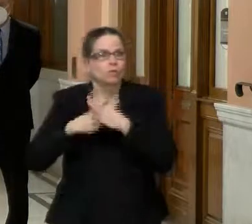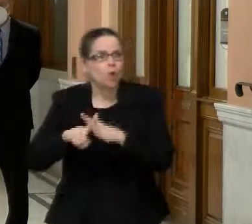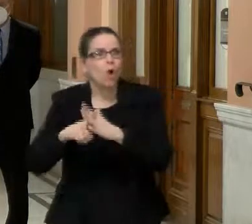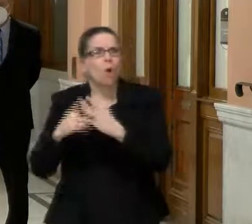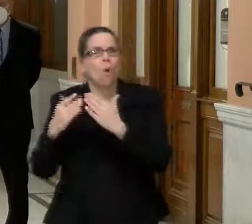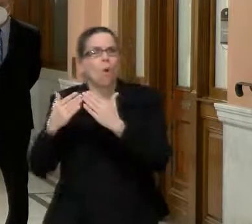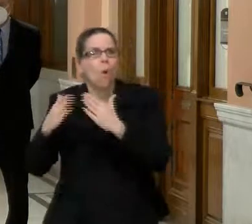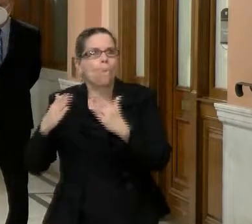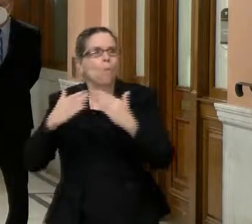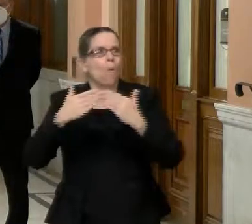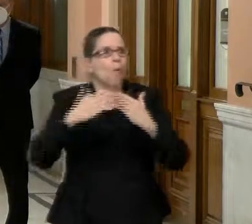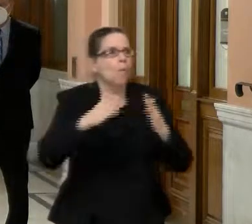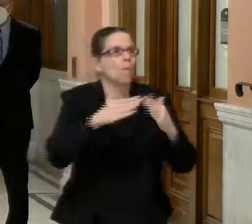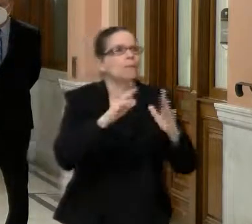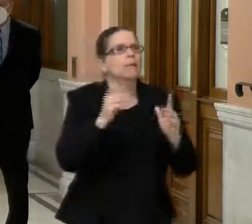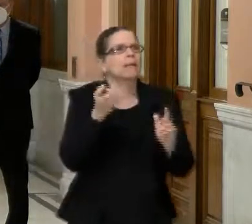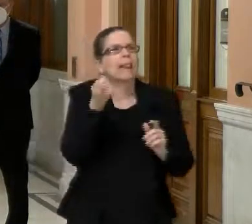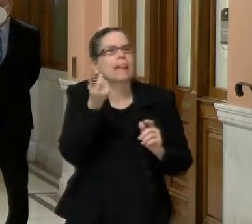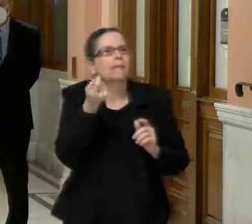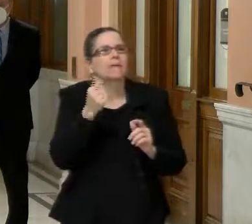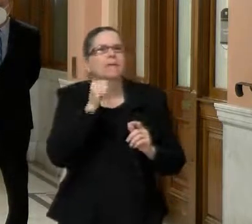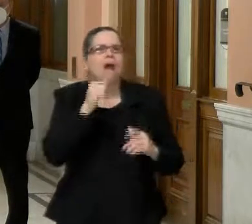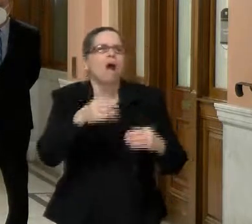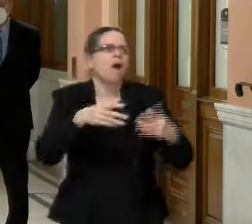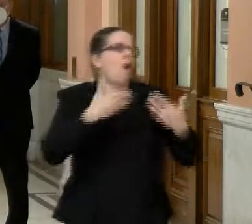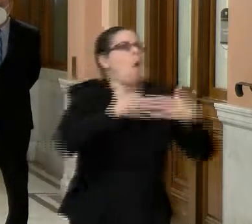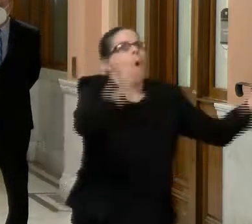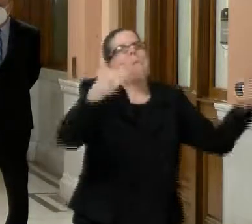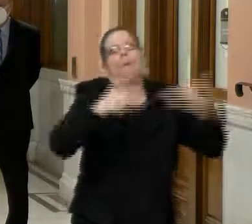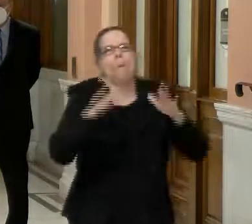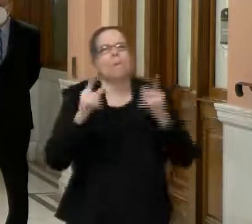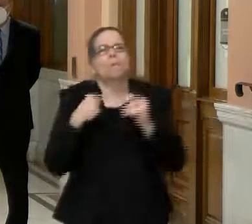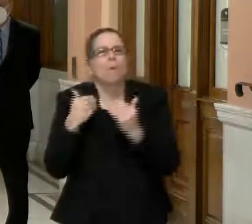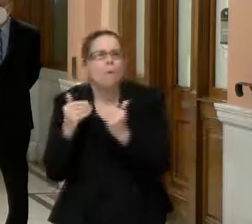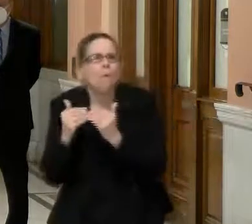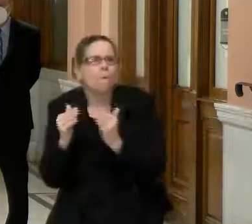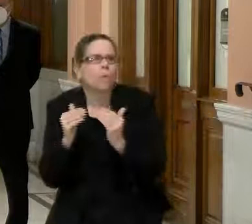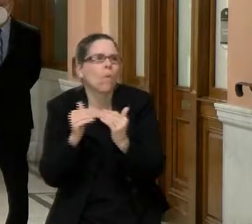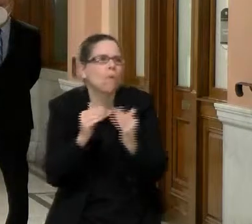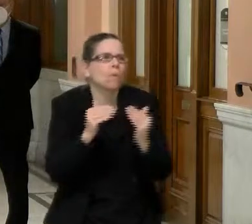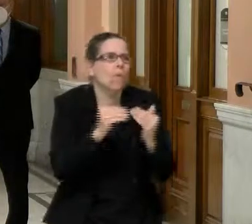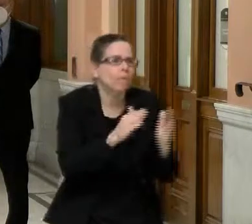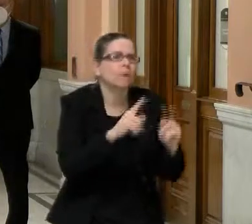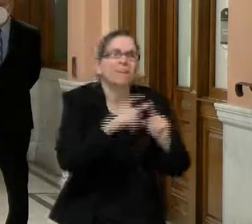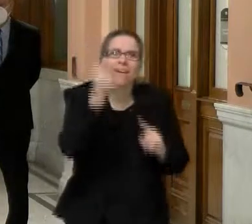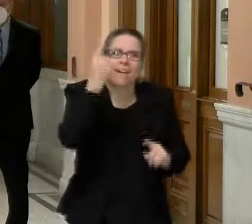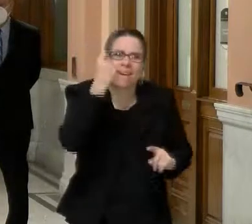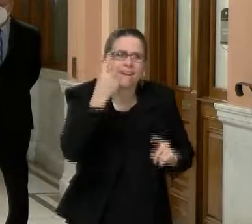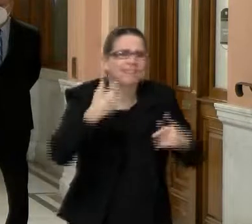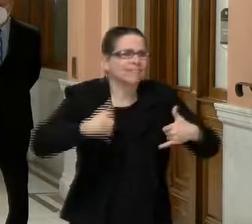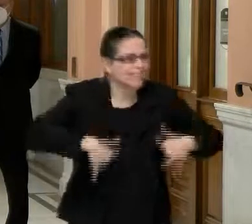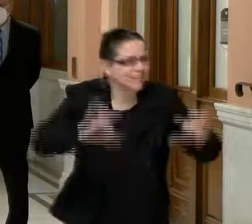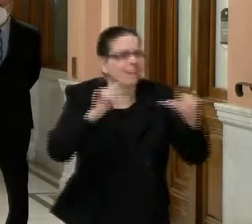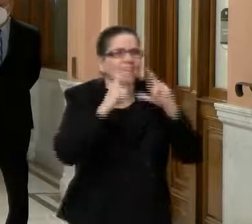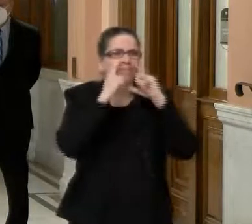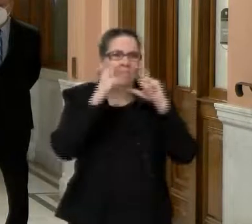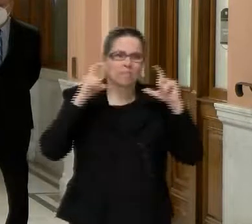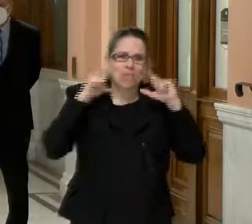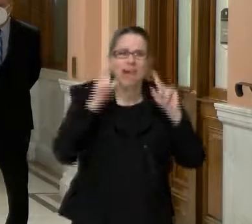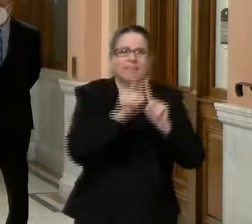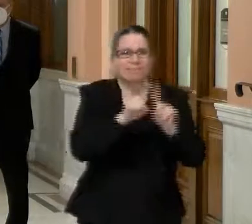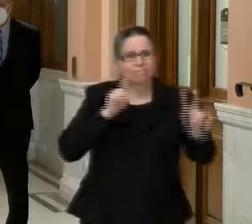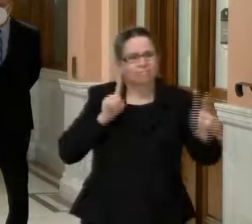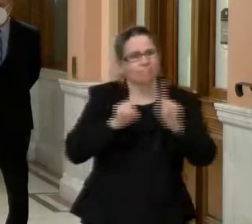say some additional, uh, restrictions, the mask mandate, uh, remains in place. Uh, so if you are